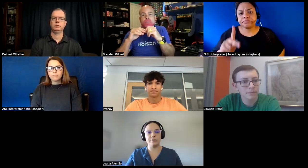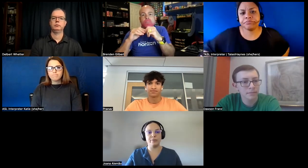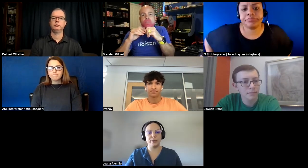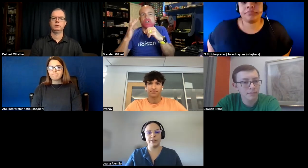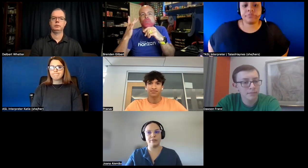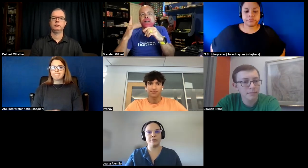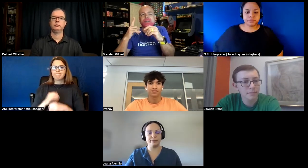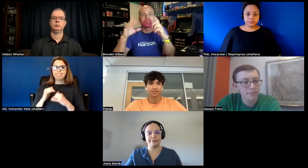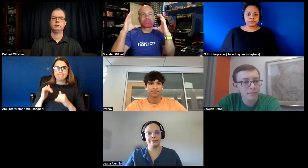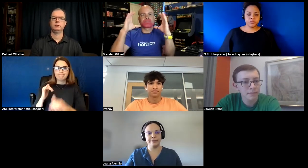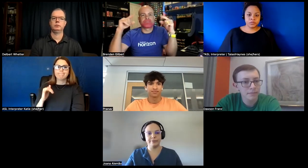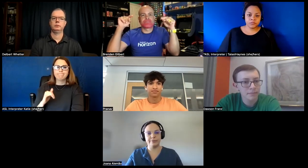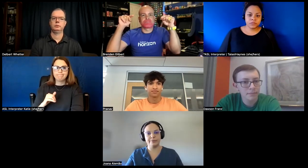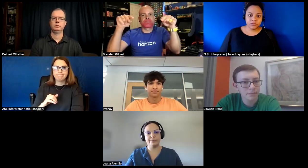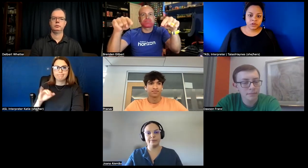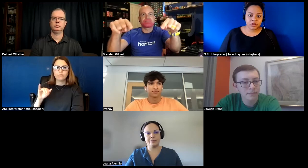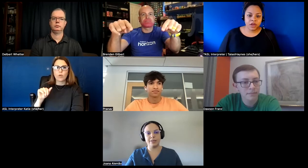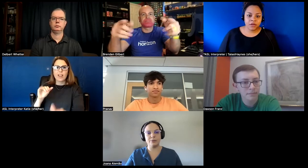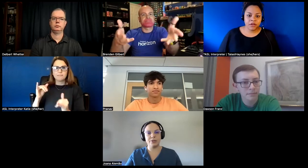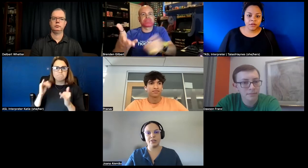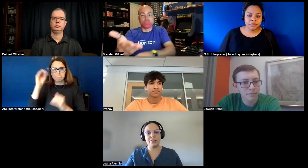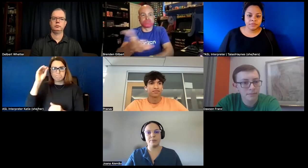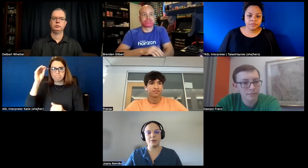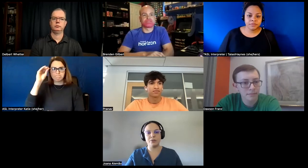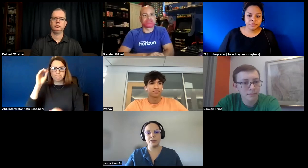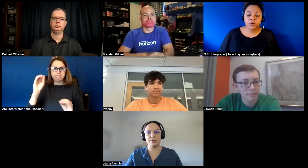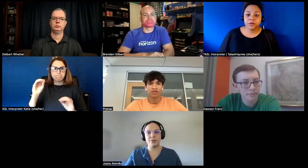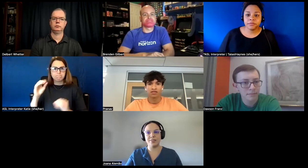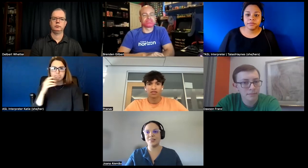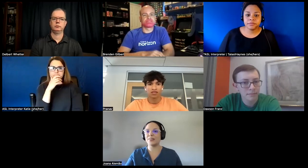yeah i was just about to sorry